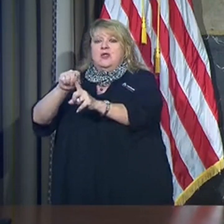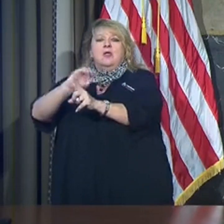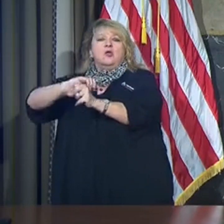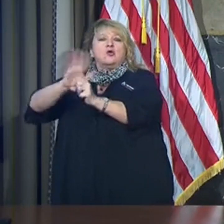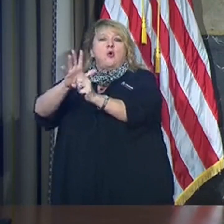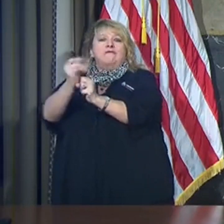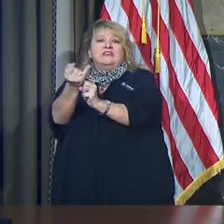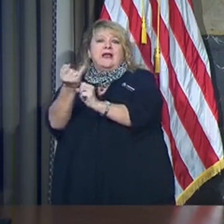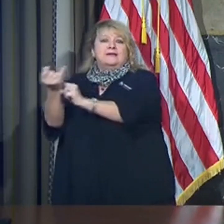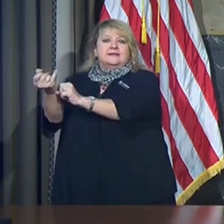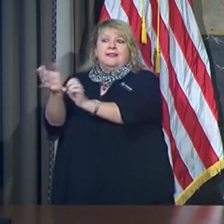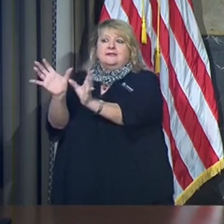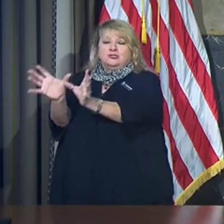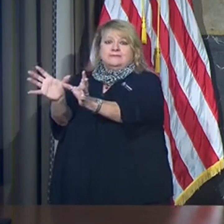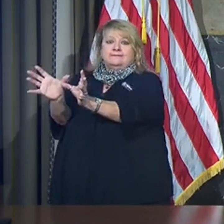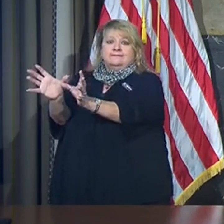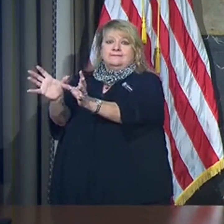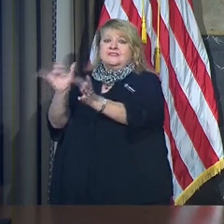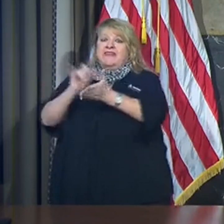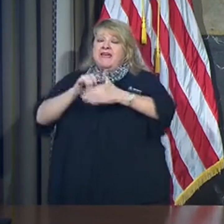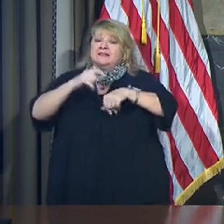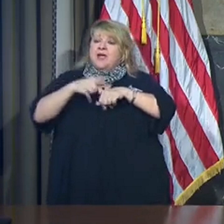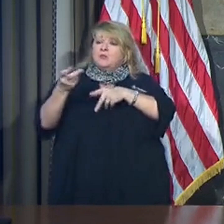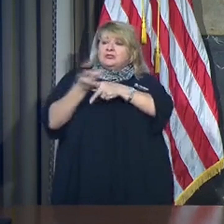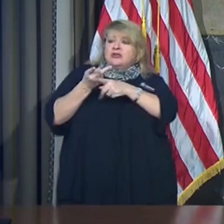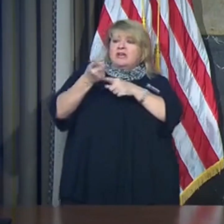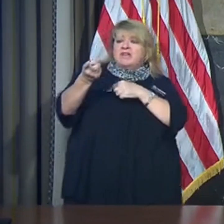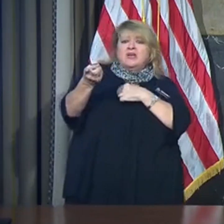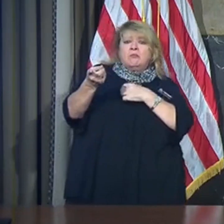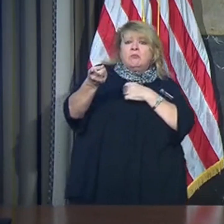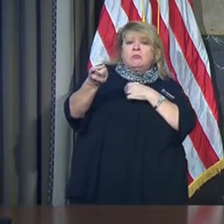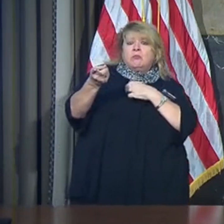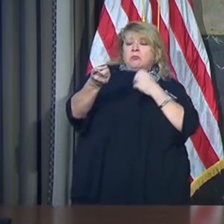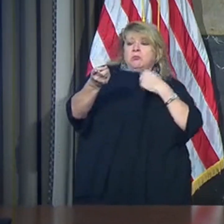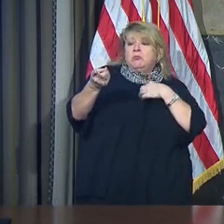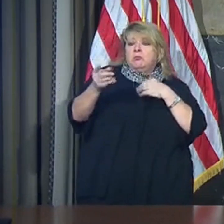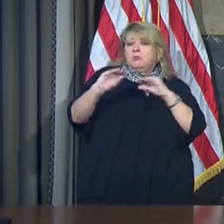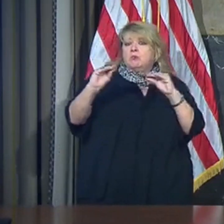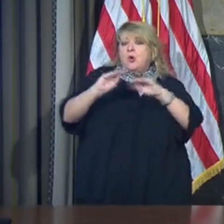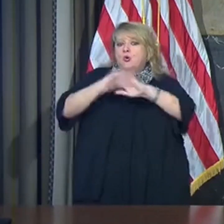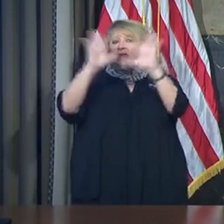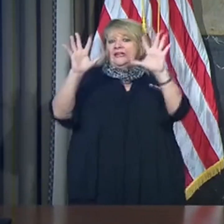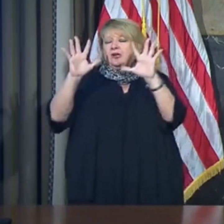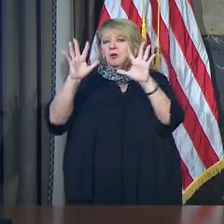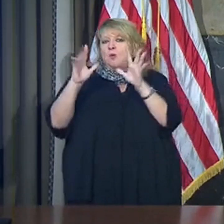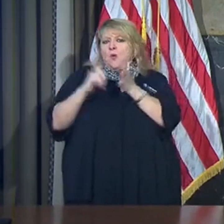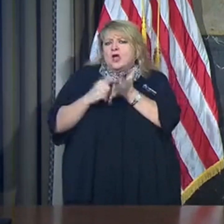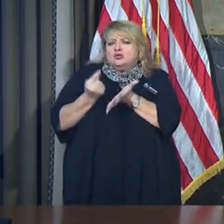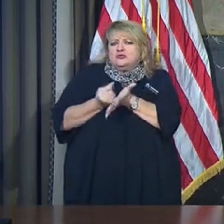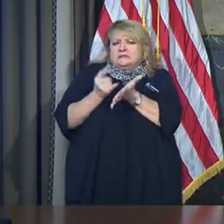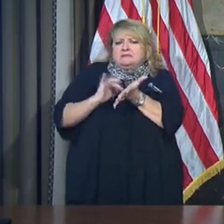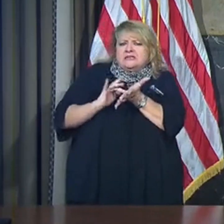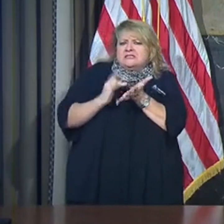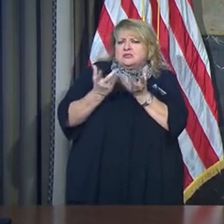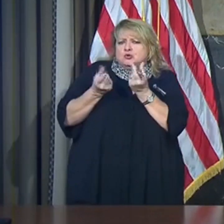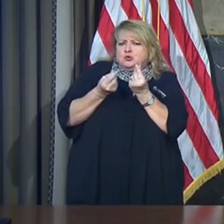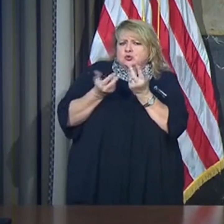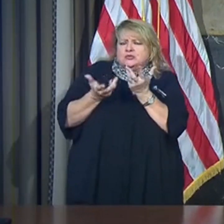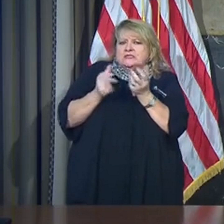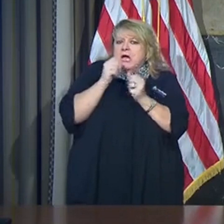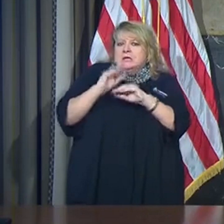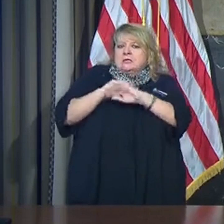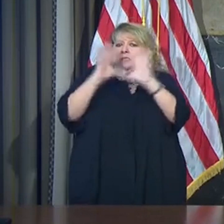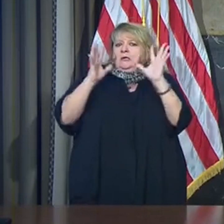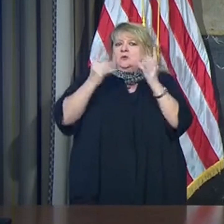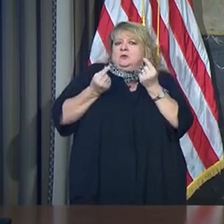and we watched, because at the time we took care of him, there wasn't any clear therapeutics that we had available. And